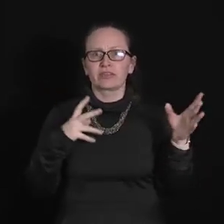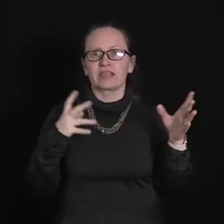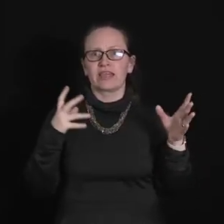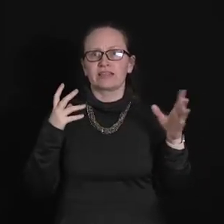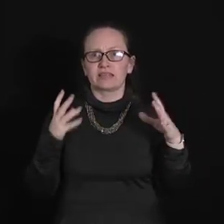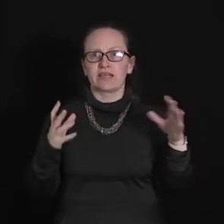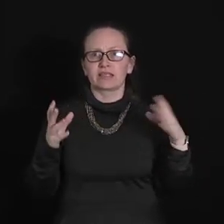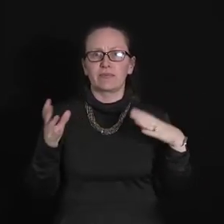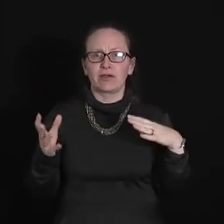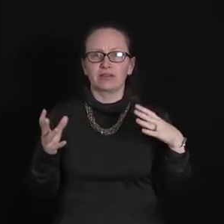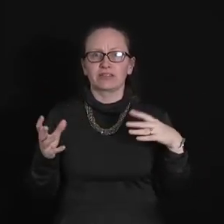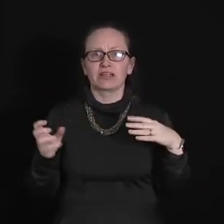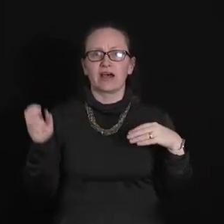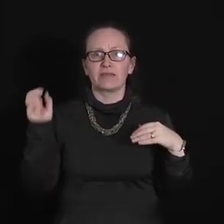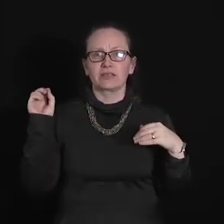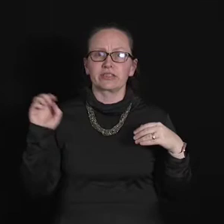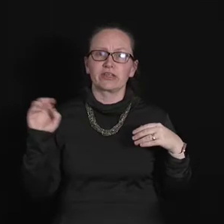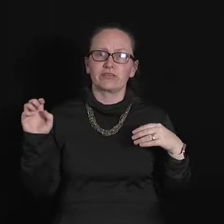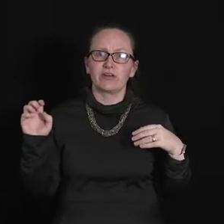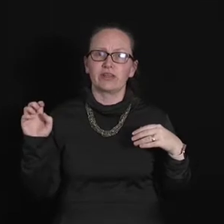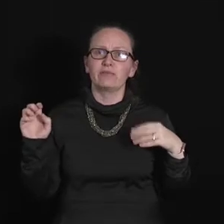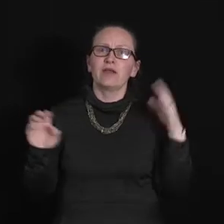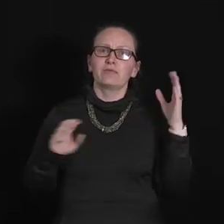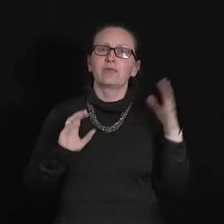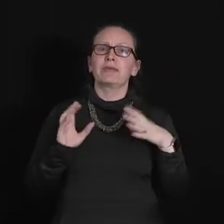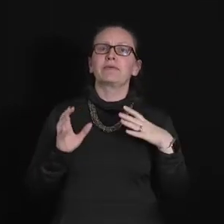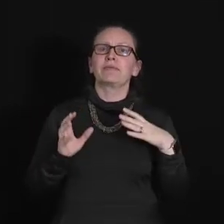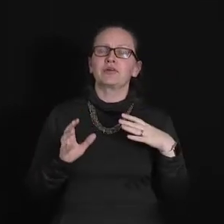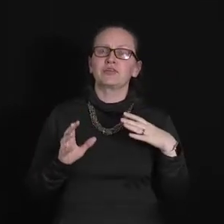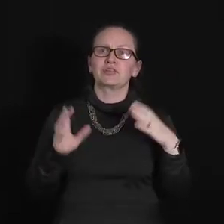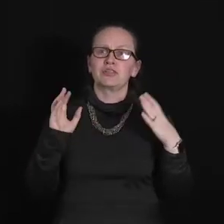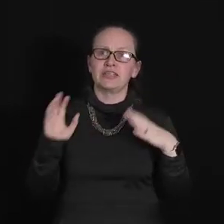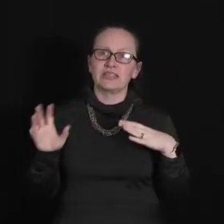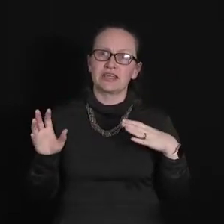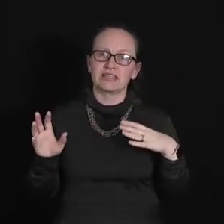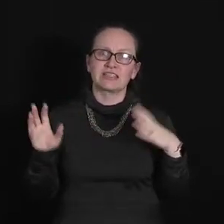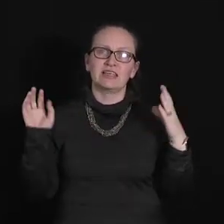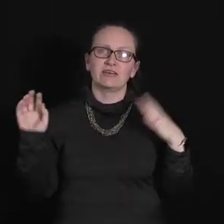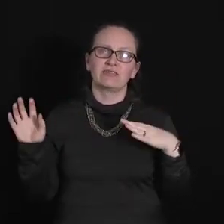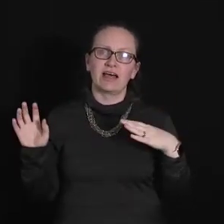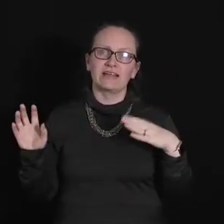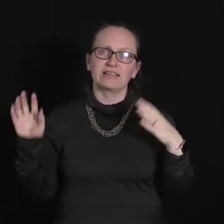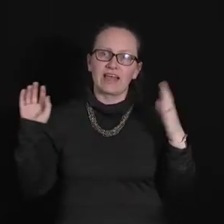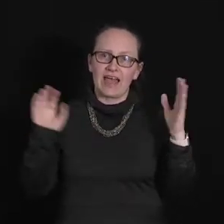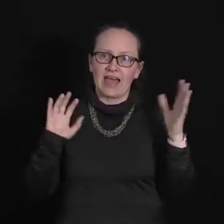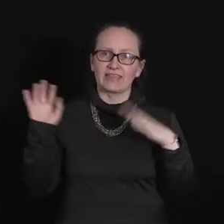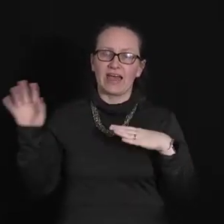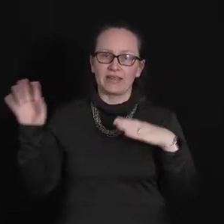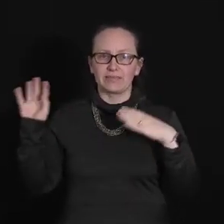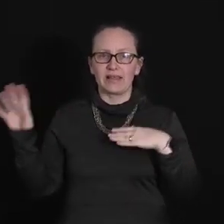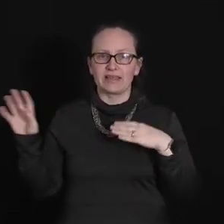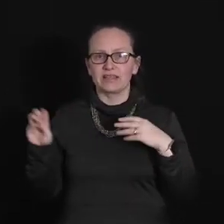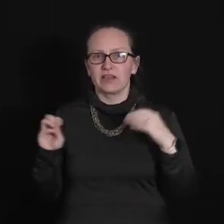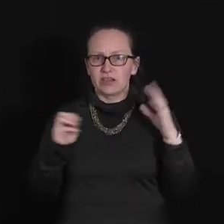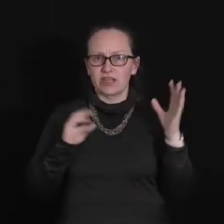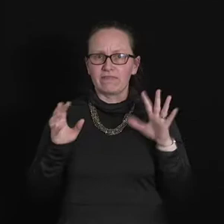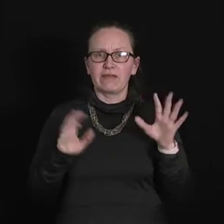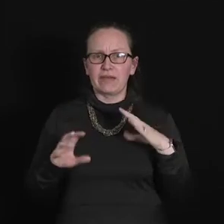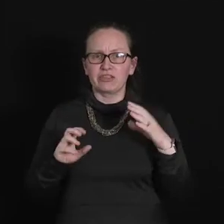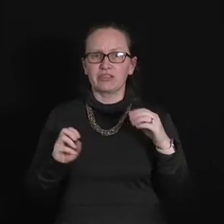it detects per unit time in a certain volume will be proportional to the intensity of light at that place. So if we imagined